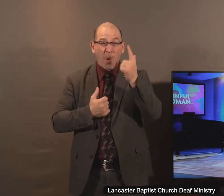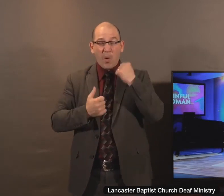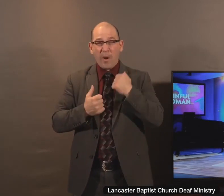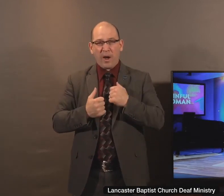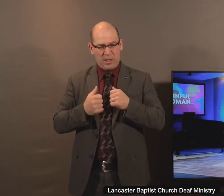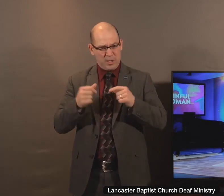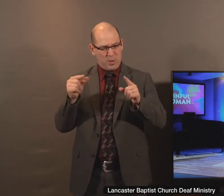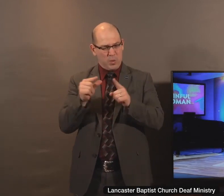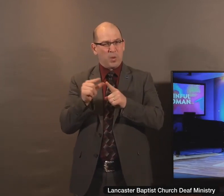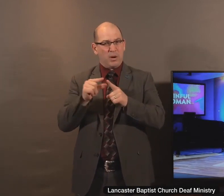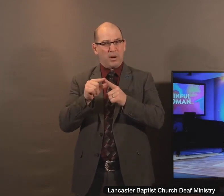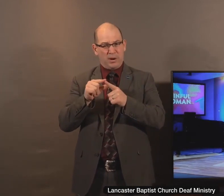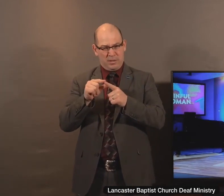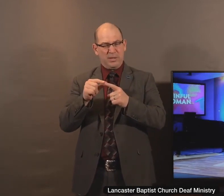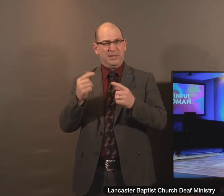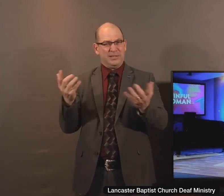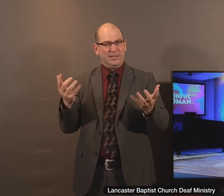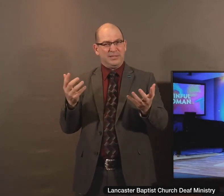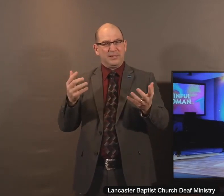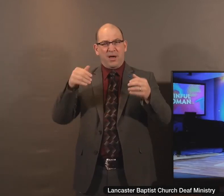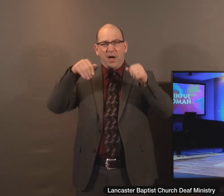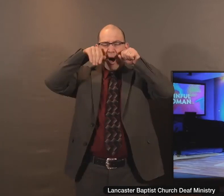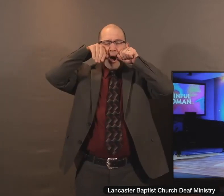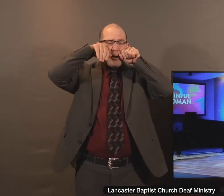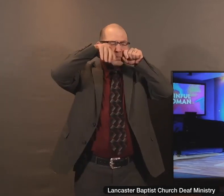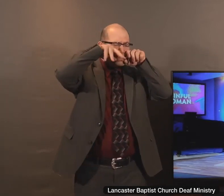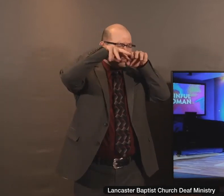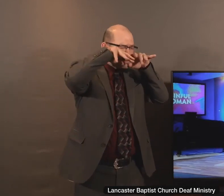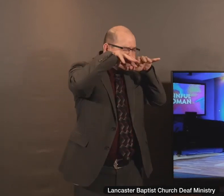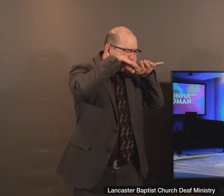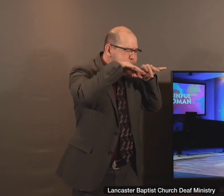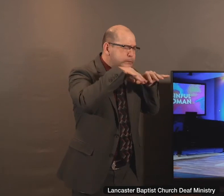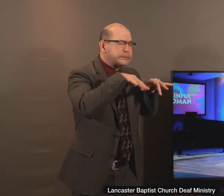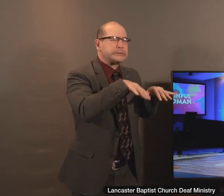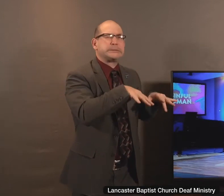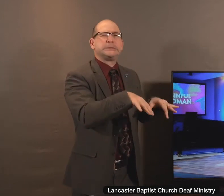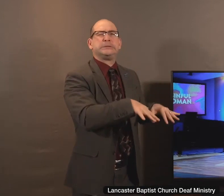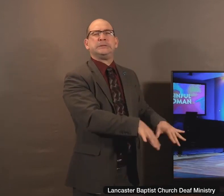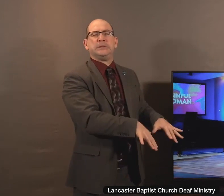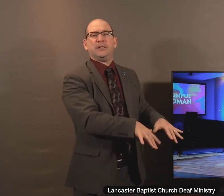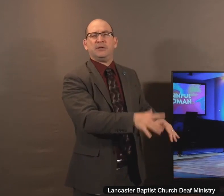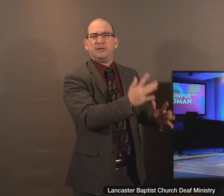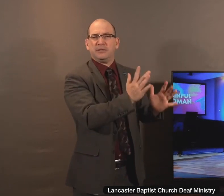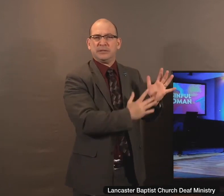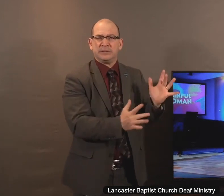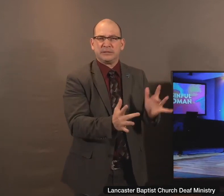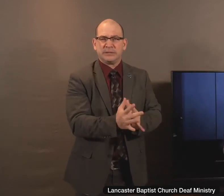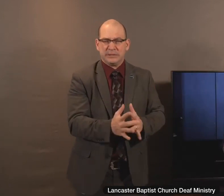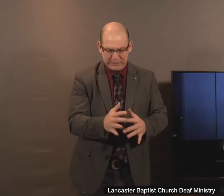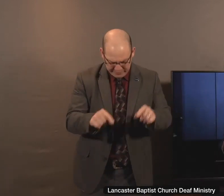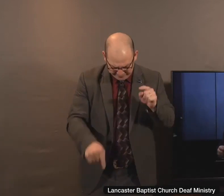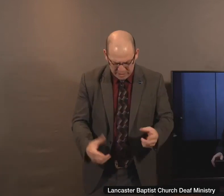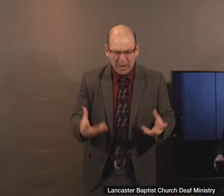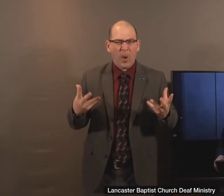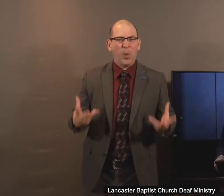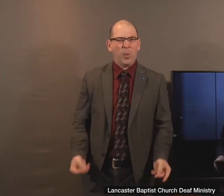can be translated wet. I mean she wept so much that Jesus feet were literally wet with her tears.